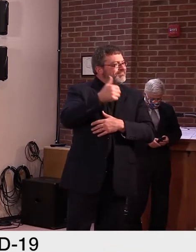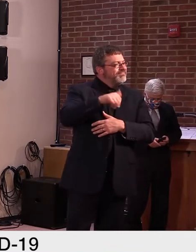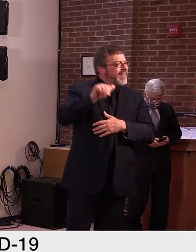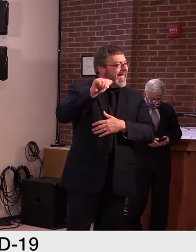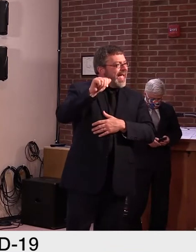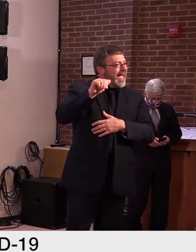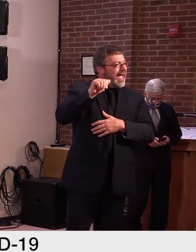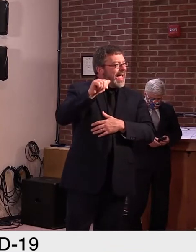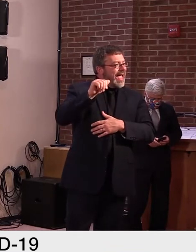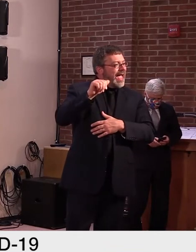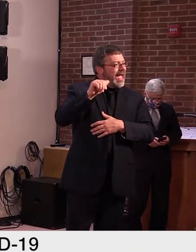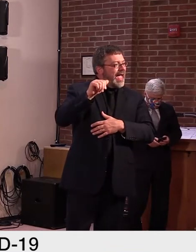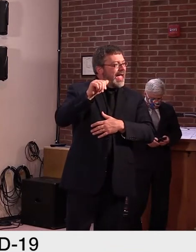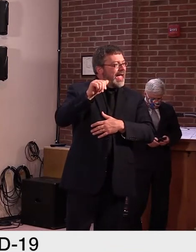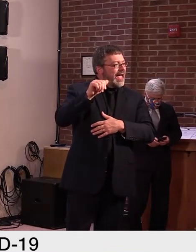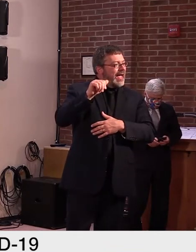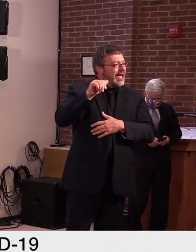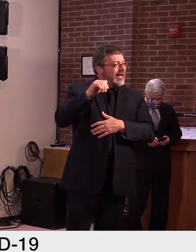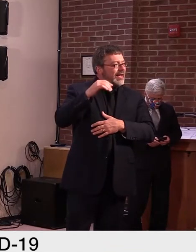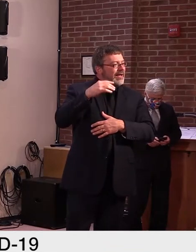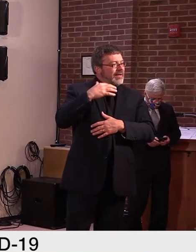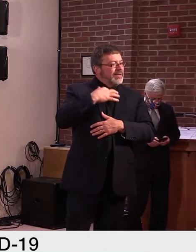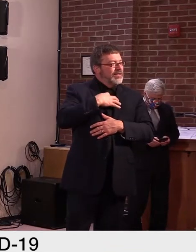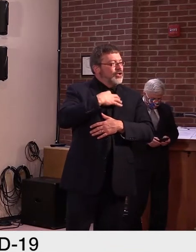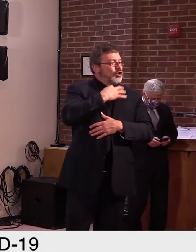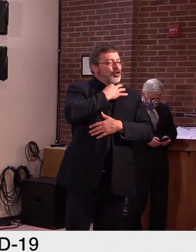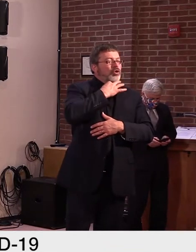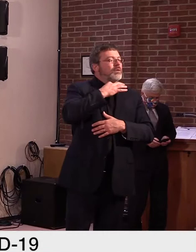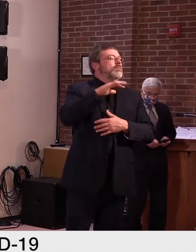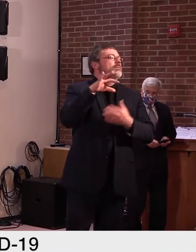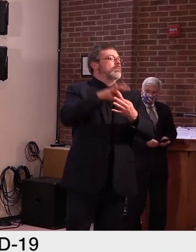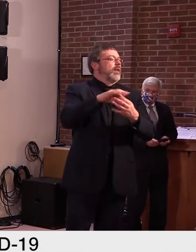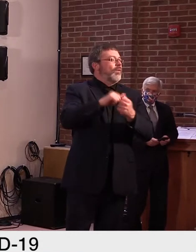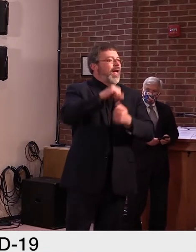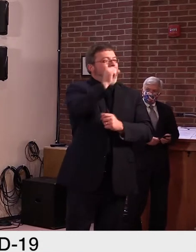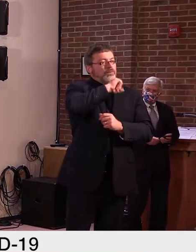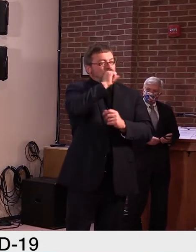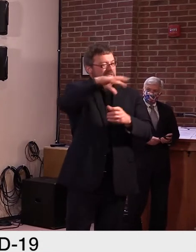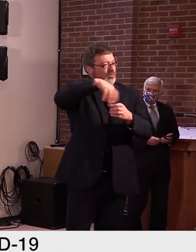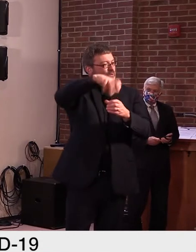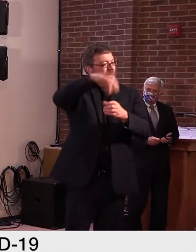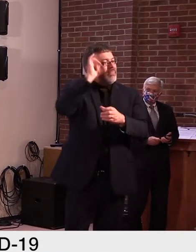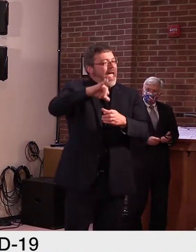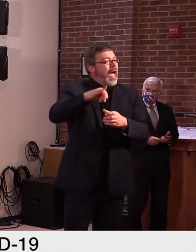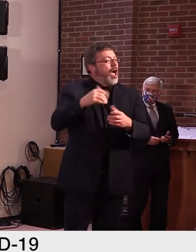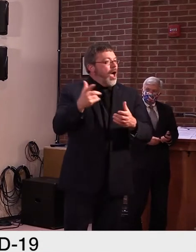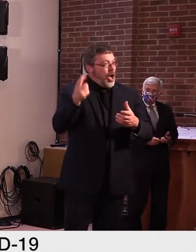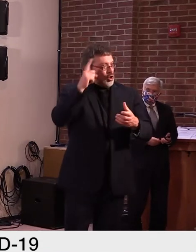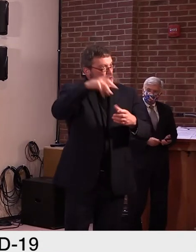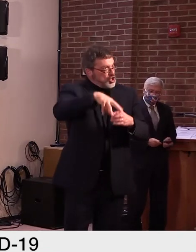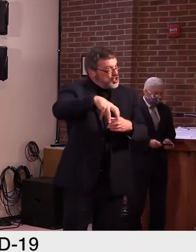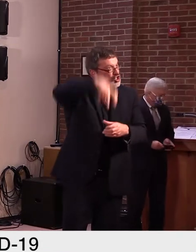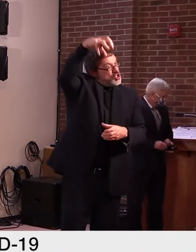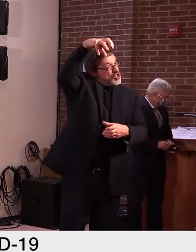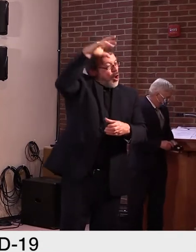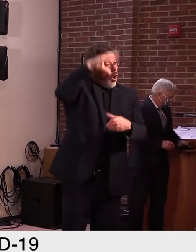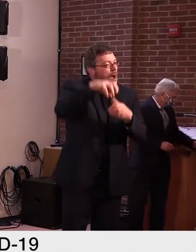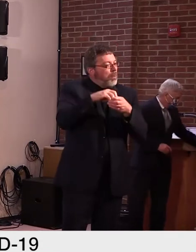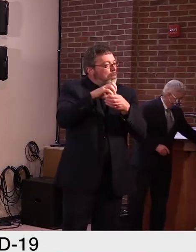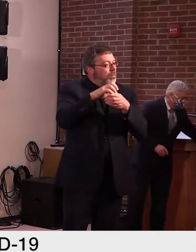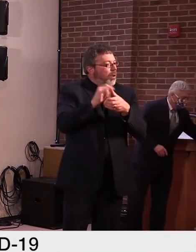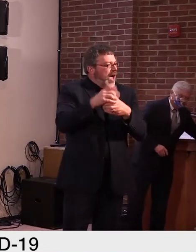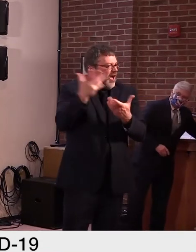for our members? You know, since, since, uh, Secretary Tevitz did, uh,